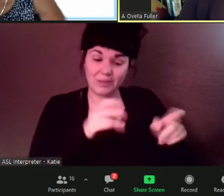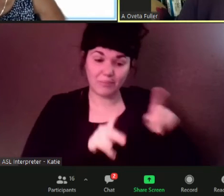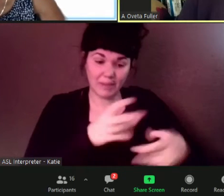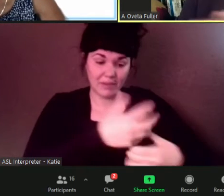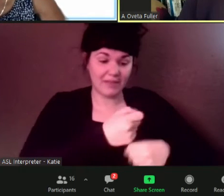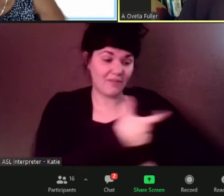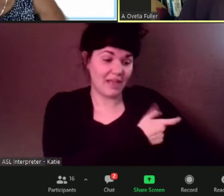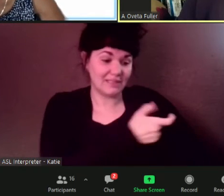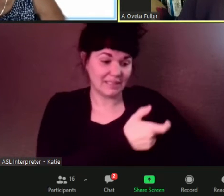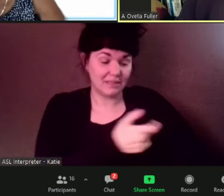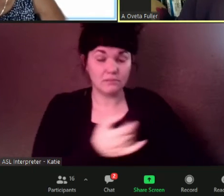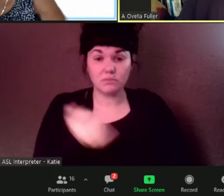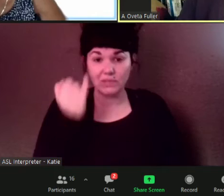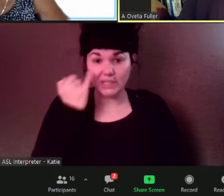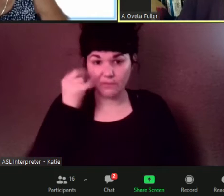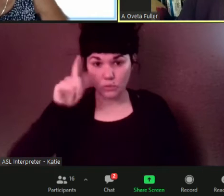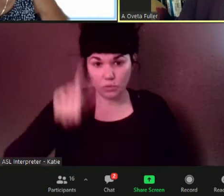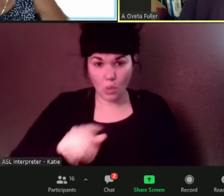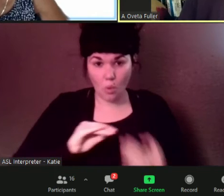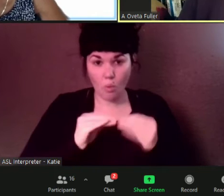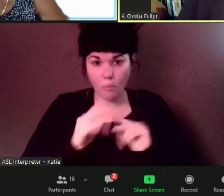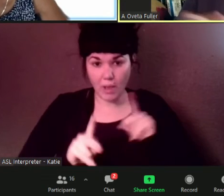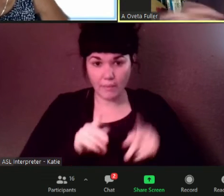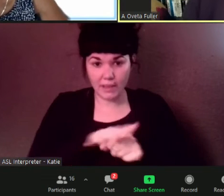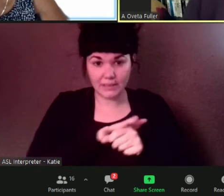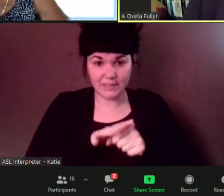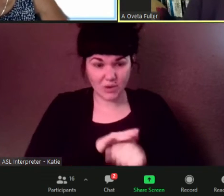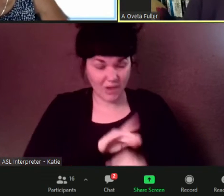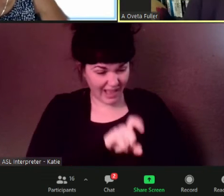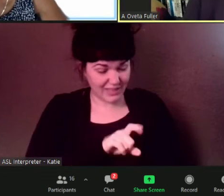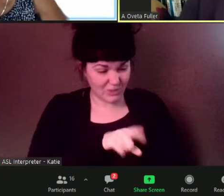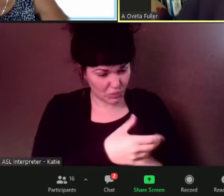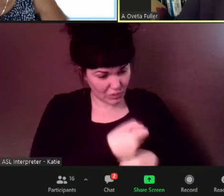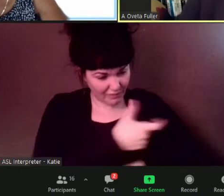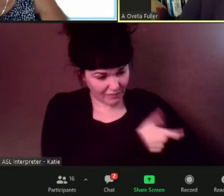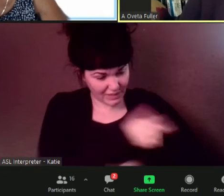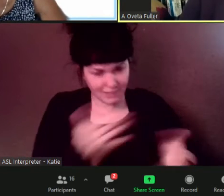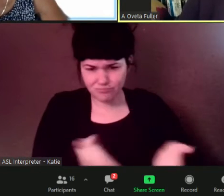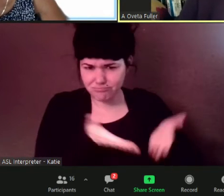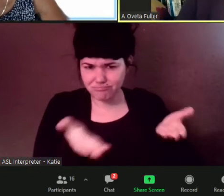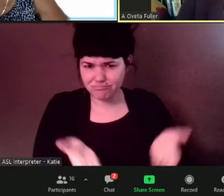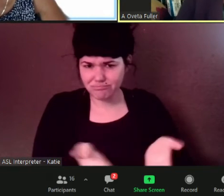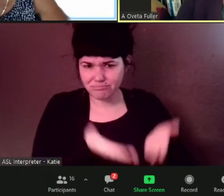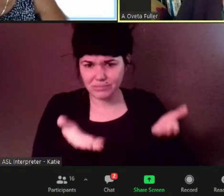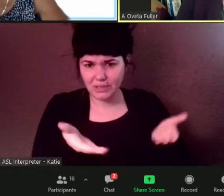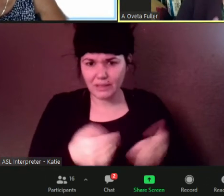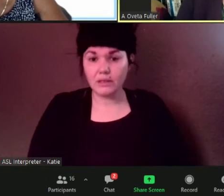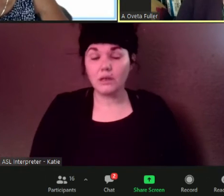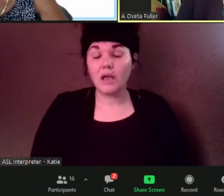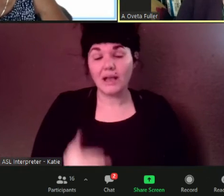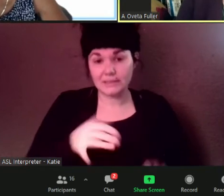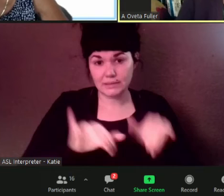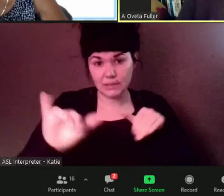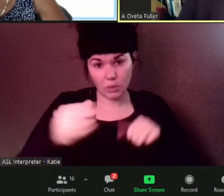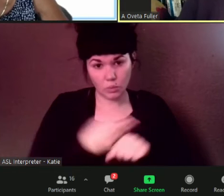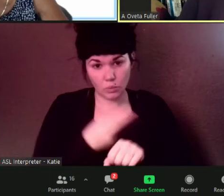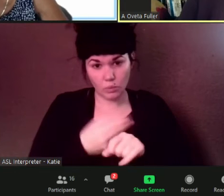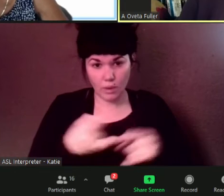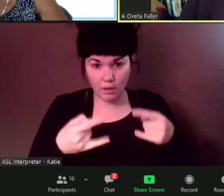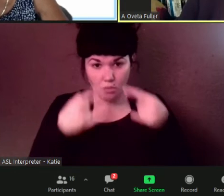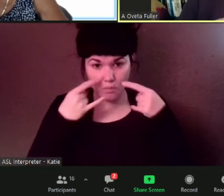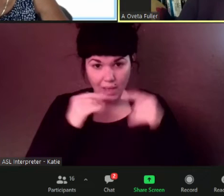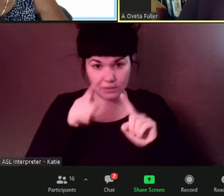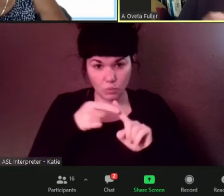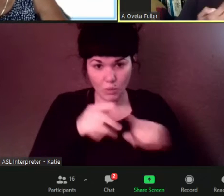for me to use my mask and distancing when i'm out of my home even though i'm fully vaccinated and i say that because